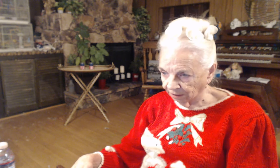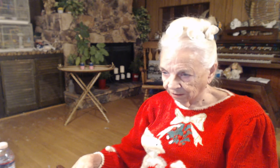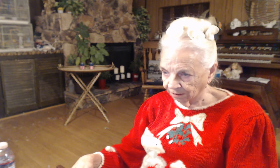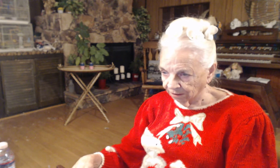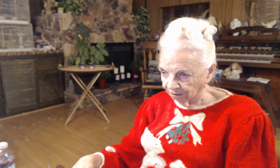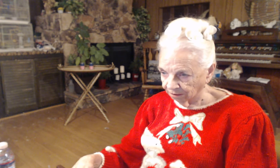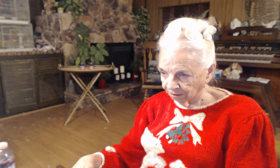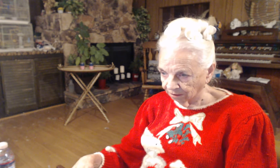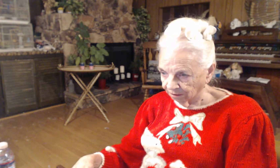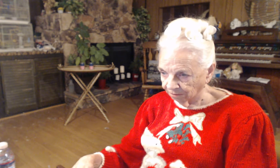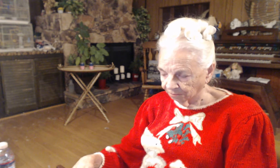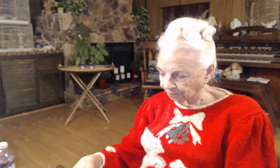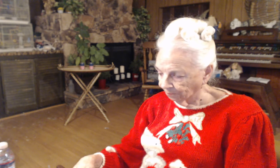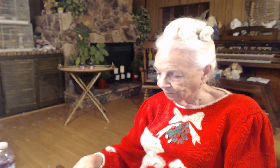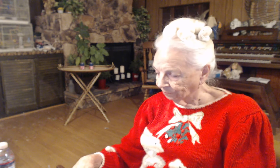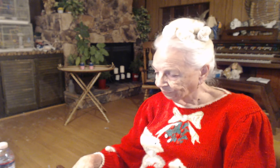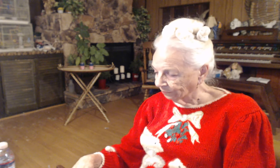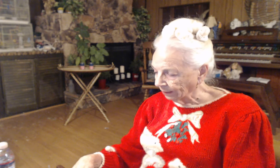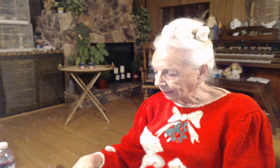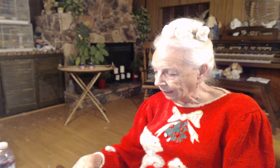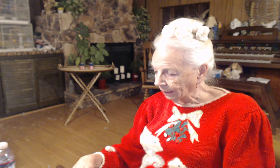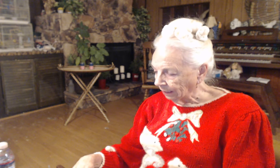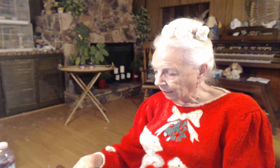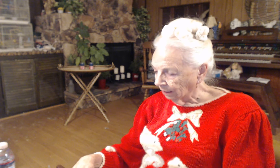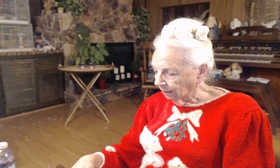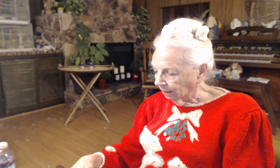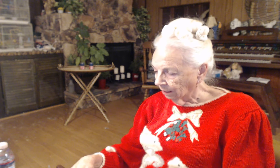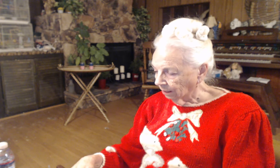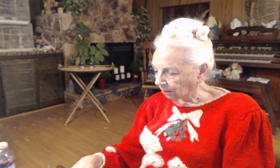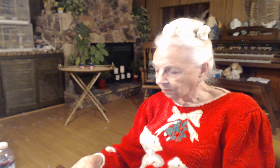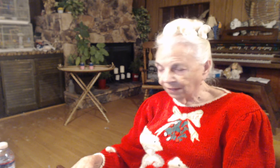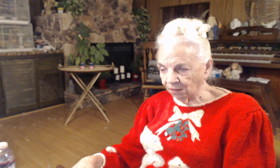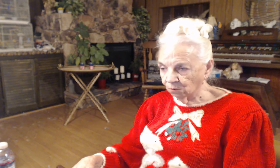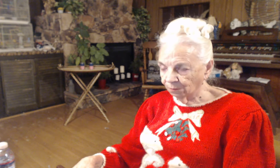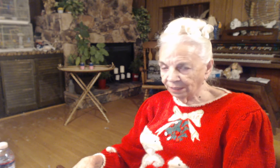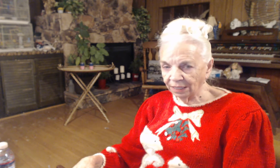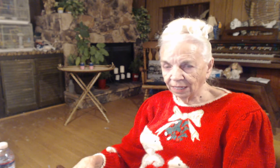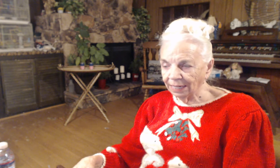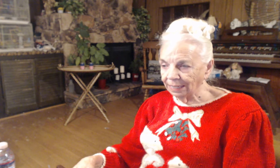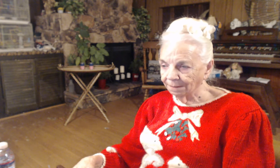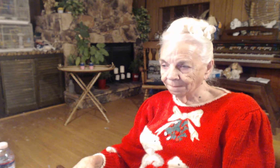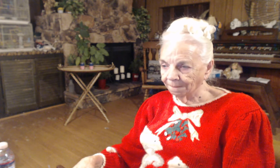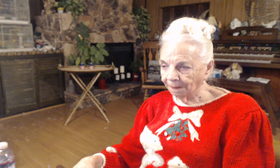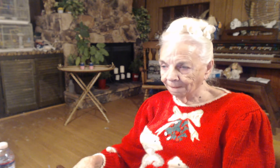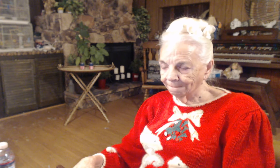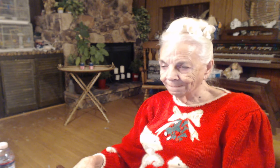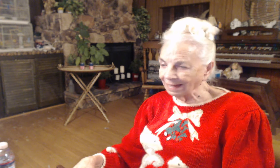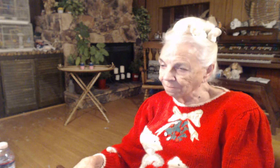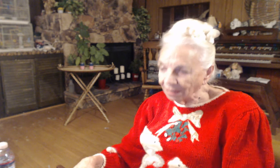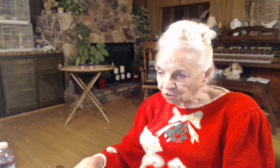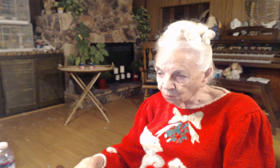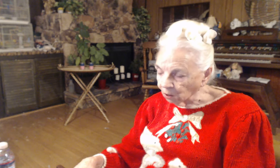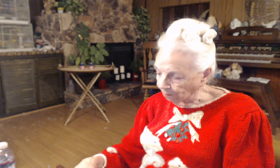that would be a mental problem.